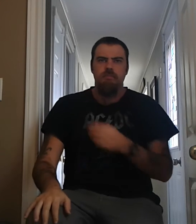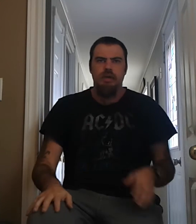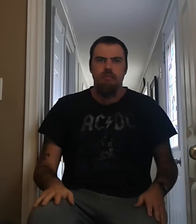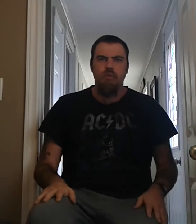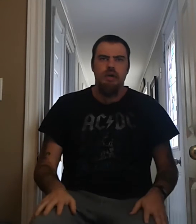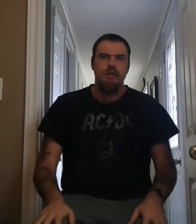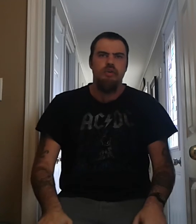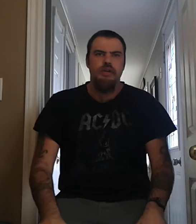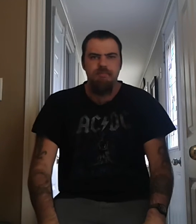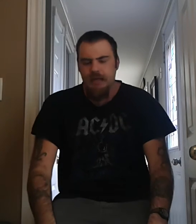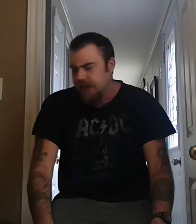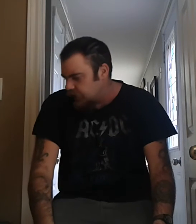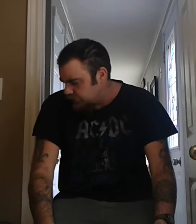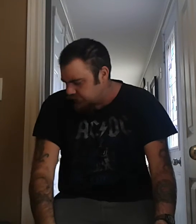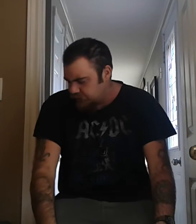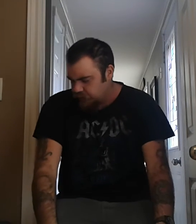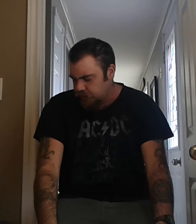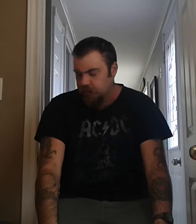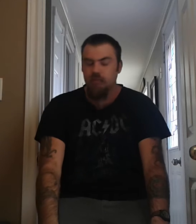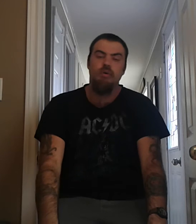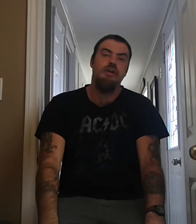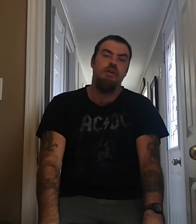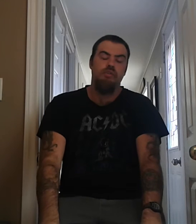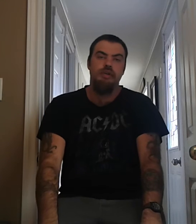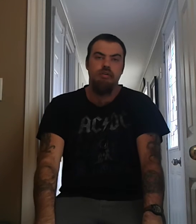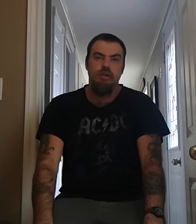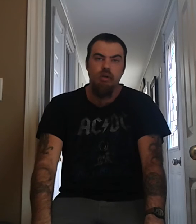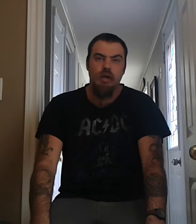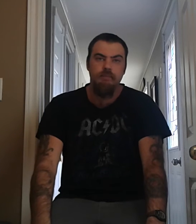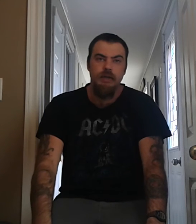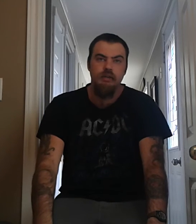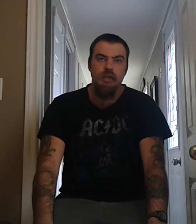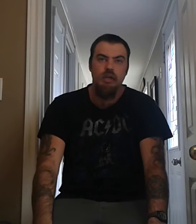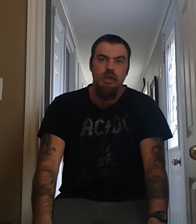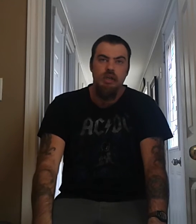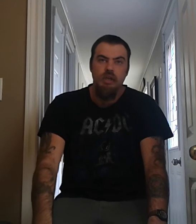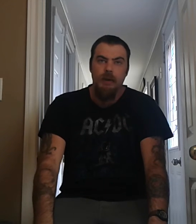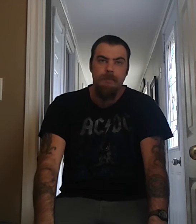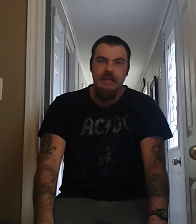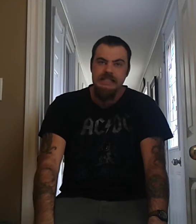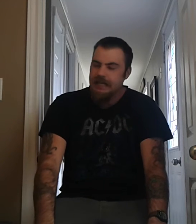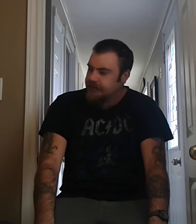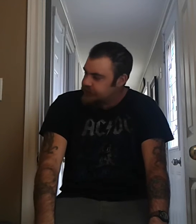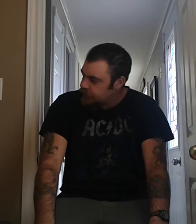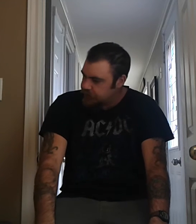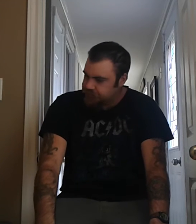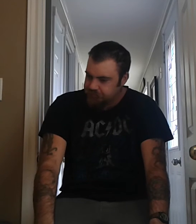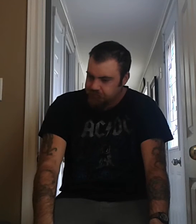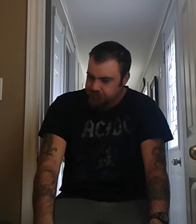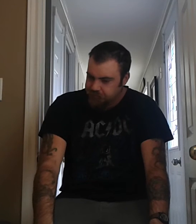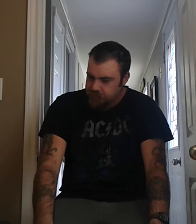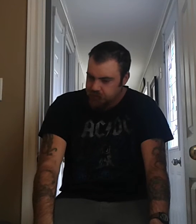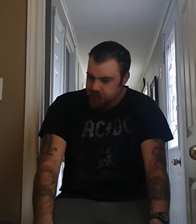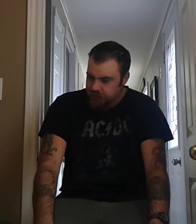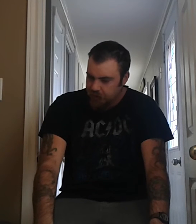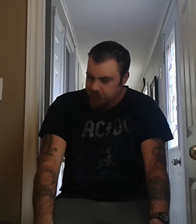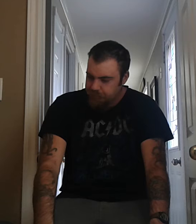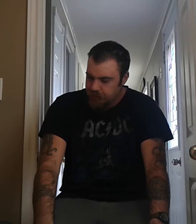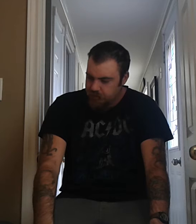but what a great band, really, what a great, great rock band. A band that, um, my opinion